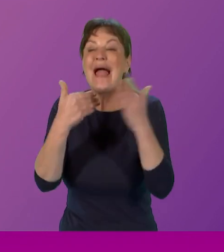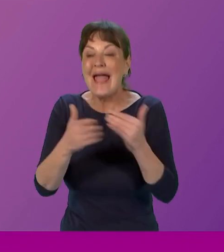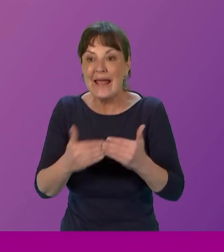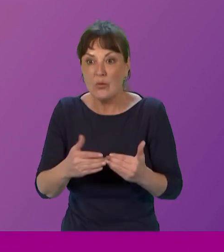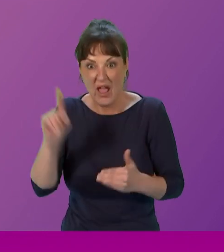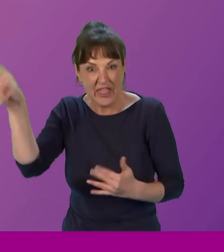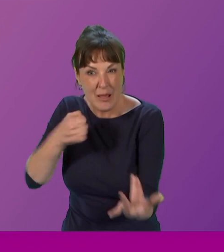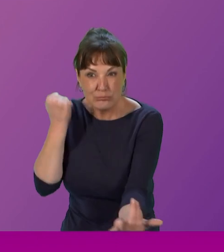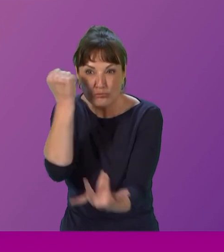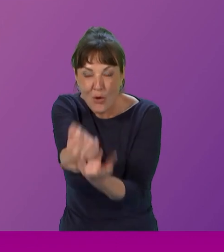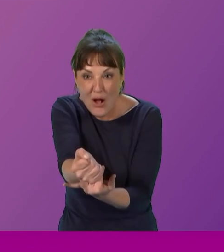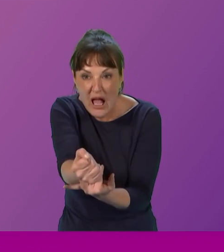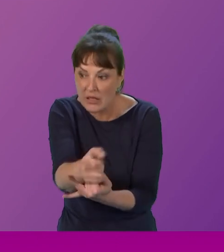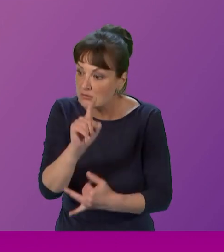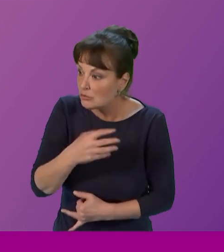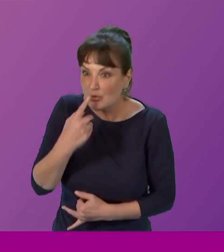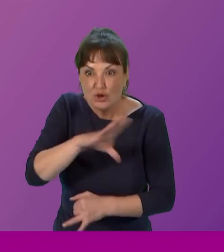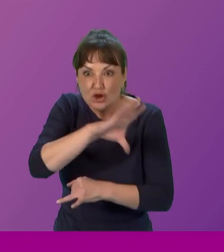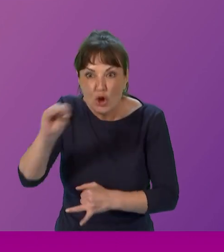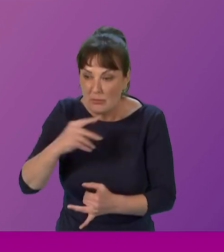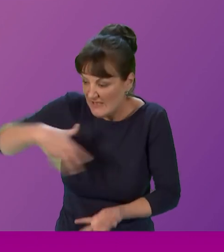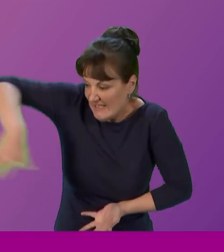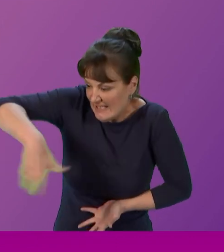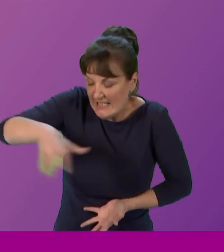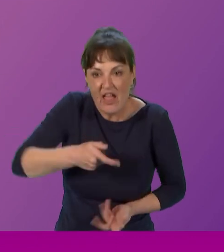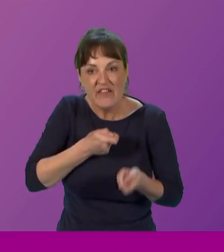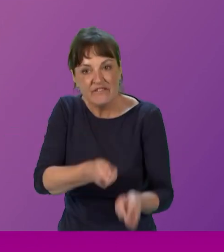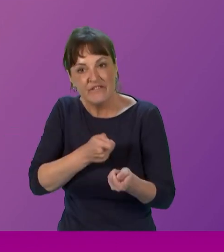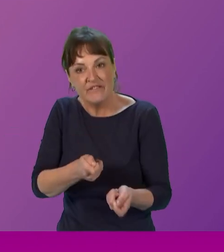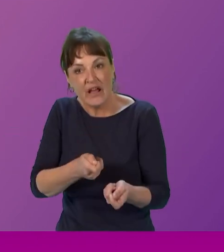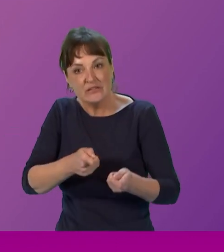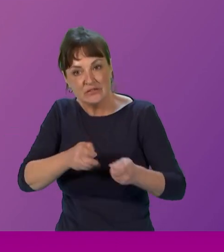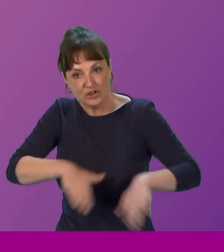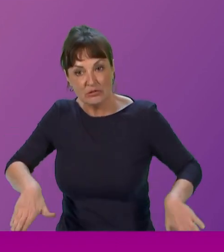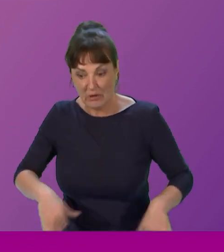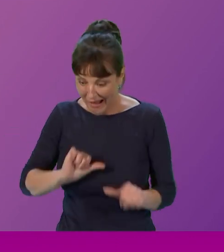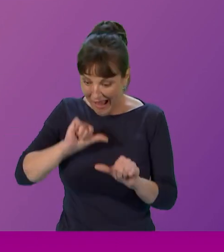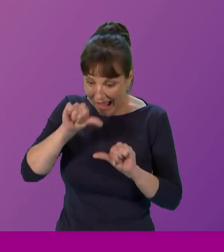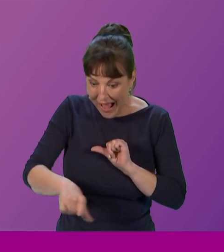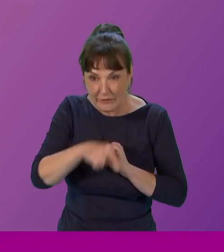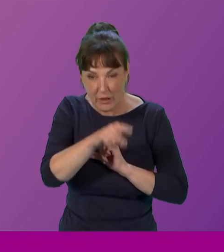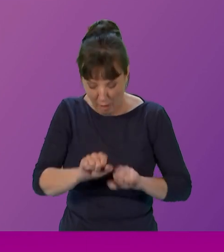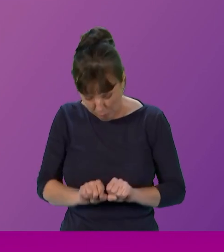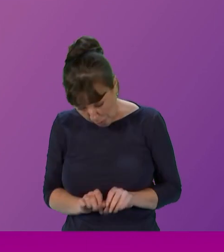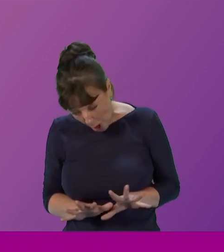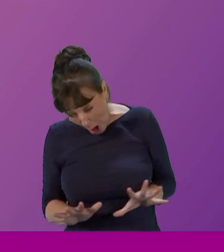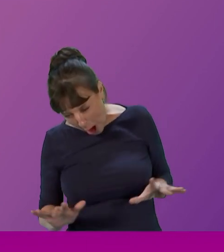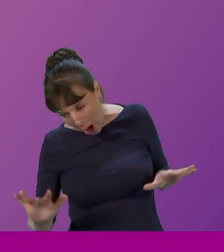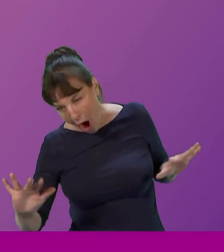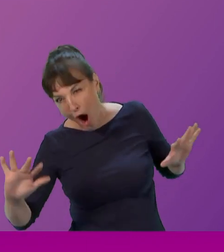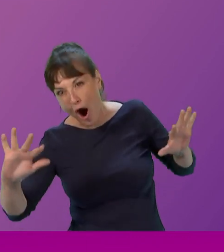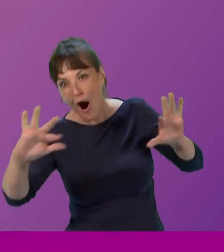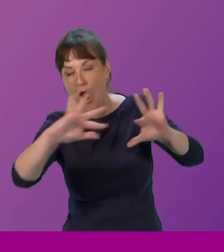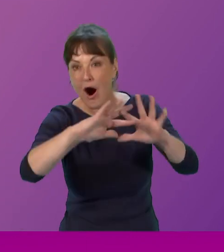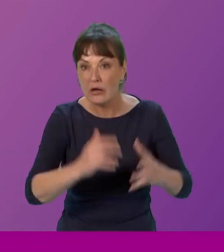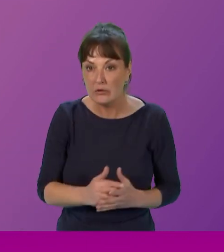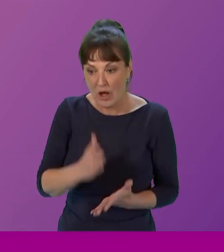fed their children. from that point, the Russian Revolution spread throughout Tsarist Russia with incredible speed. So all came from angry women.